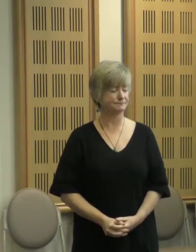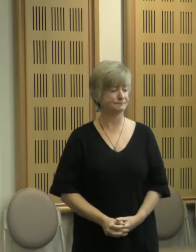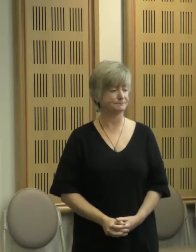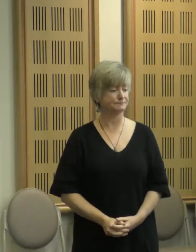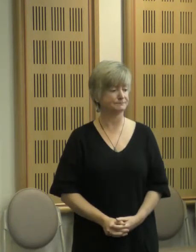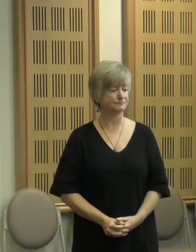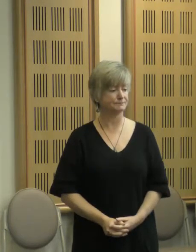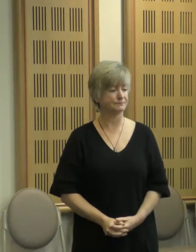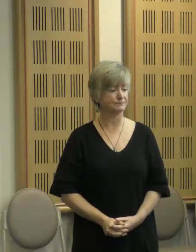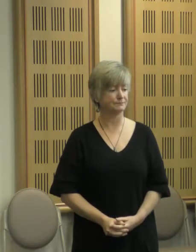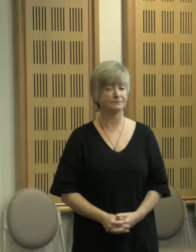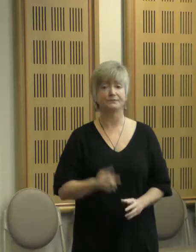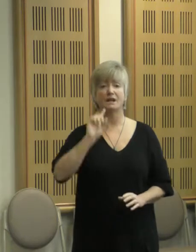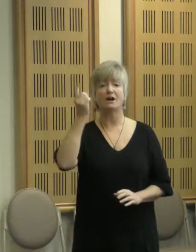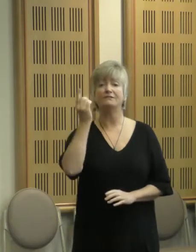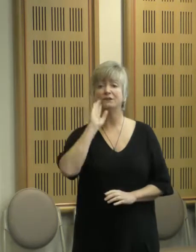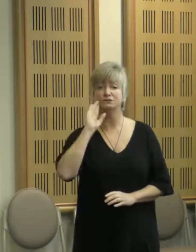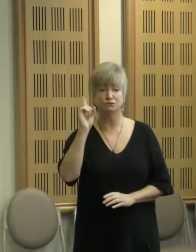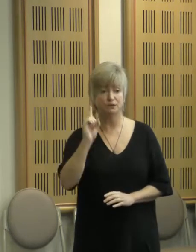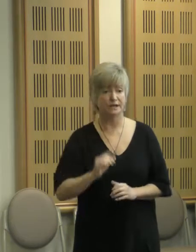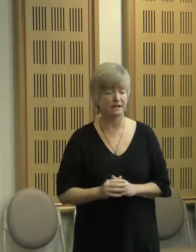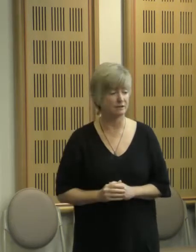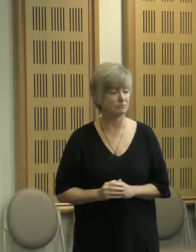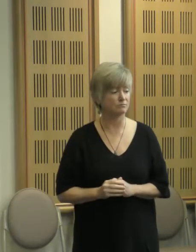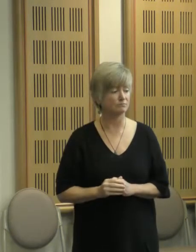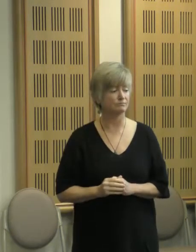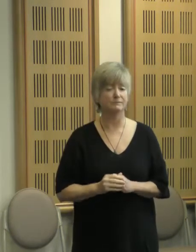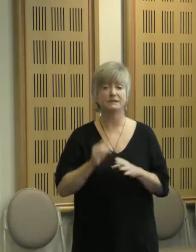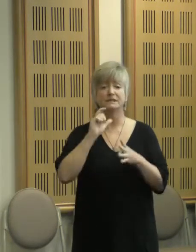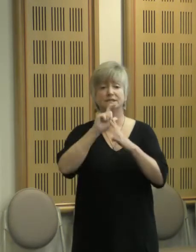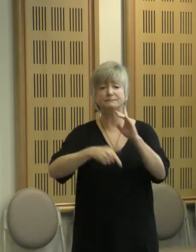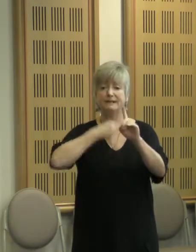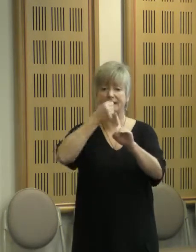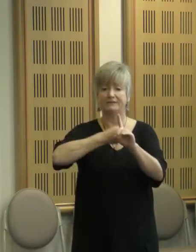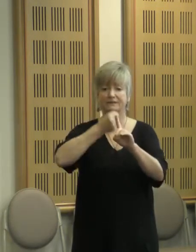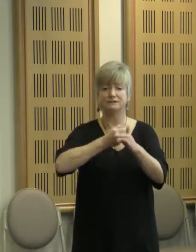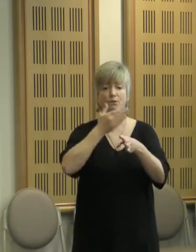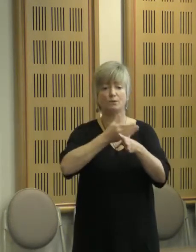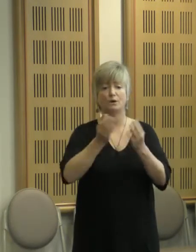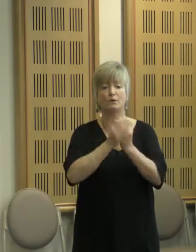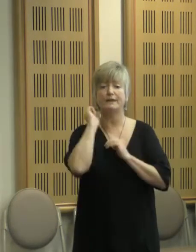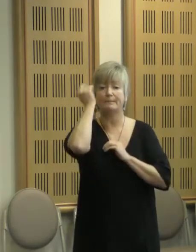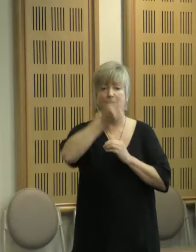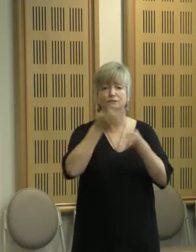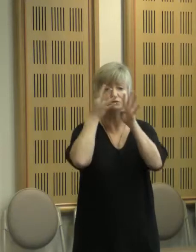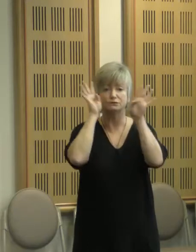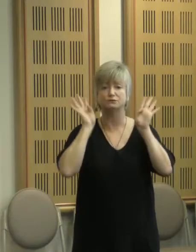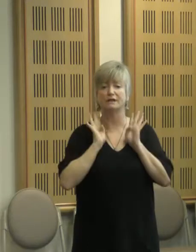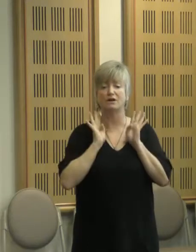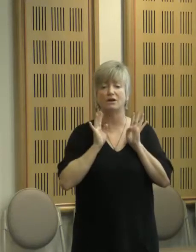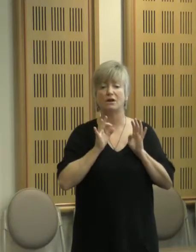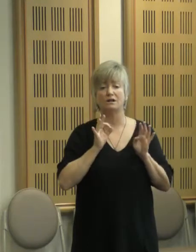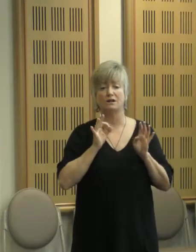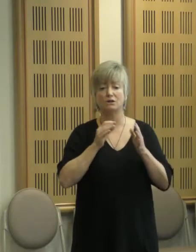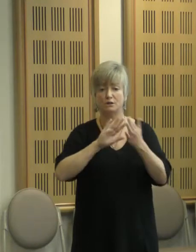So our first session today is Disability Advocates Working with Aboriginal and Torres Strait Islander communities.